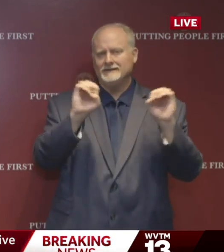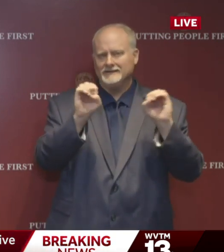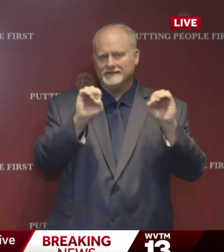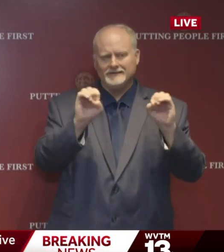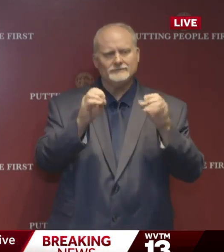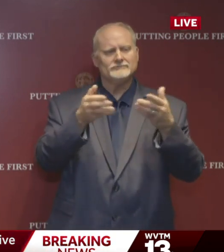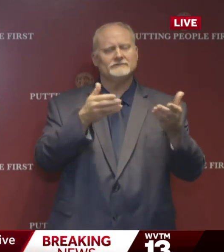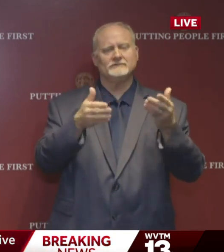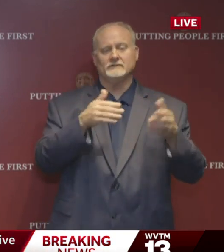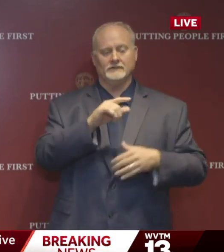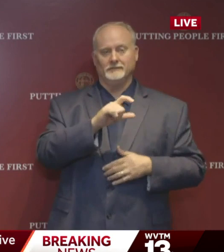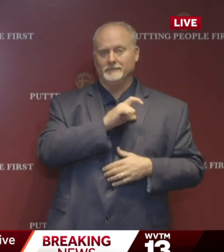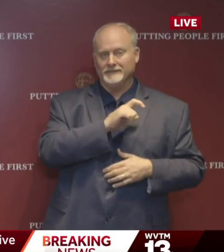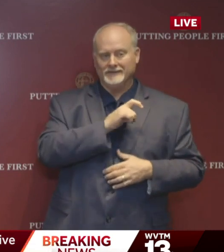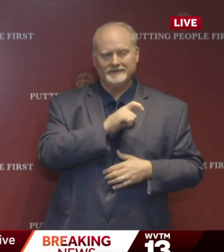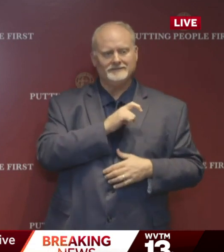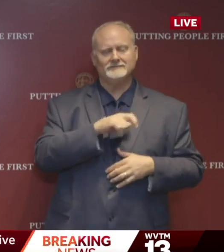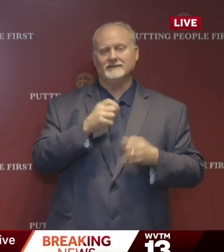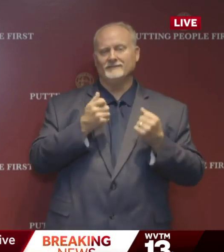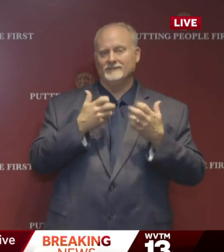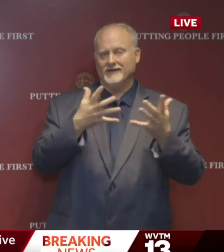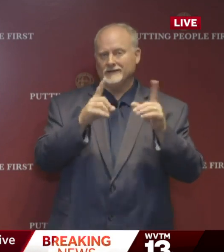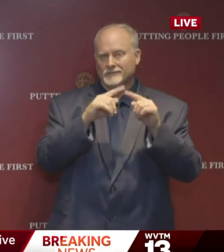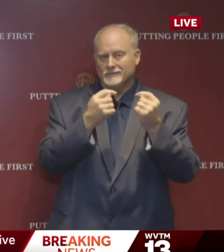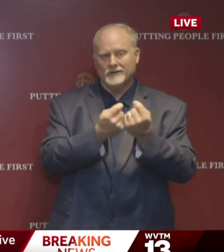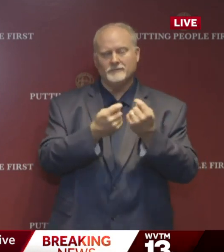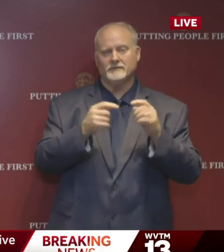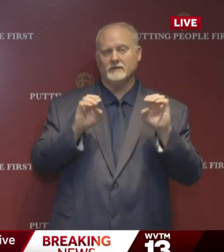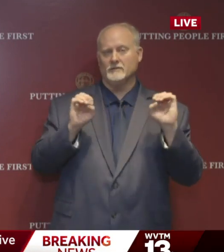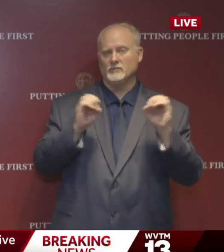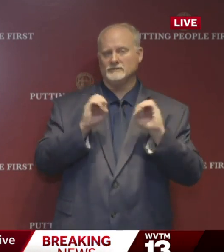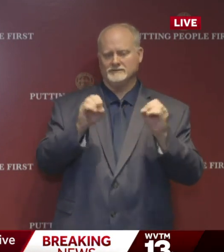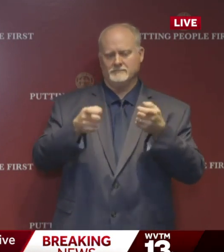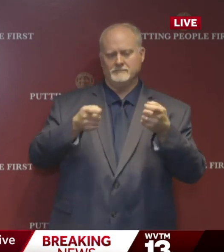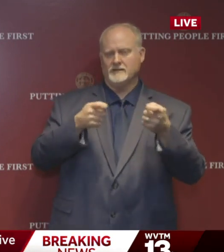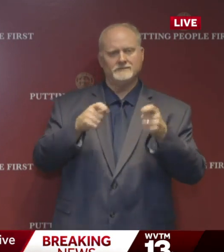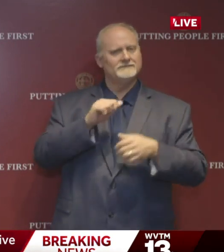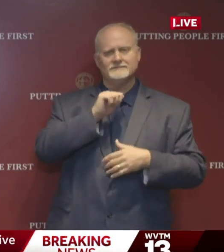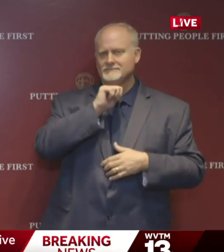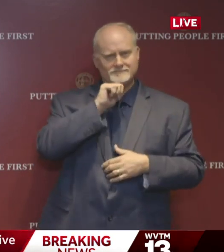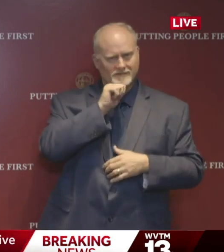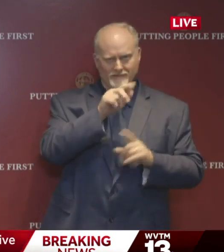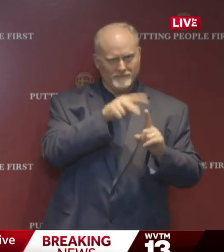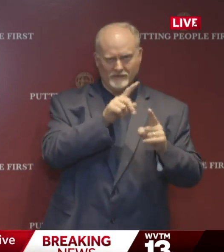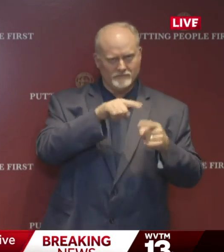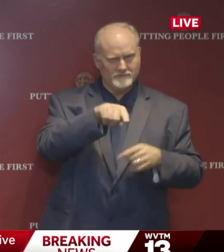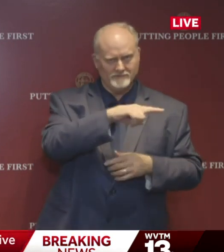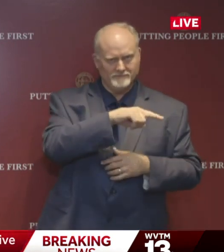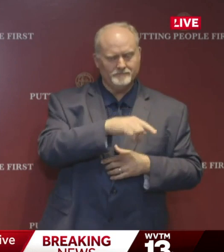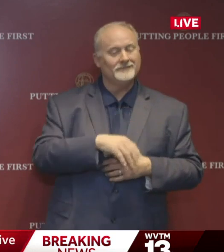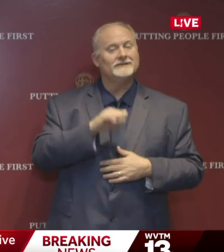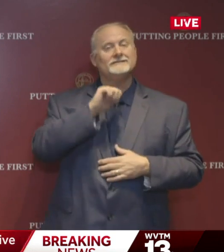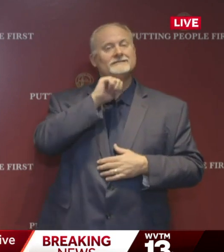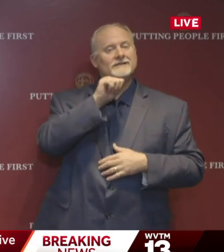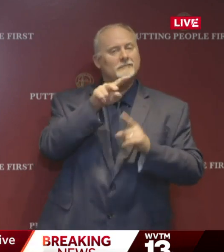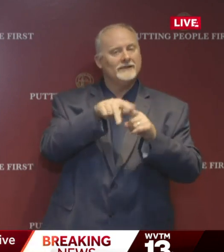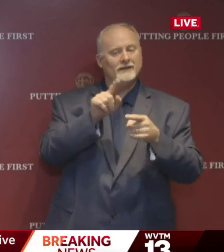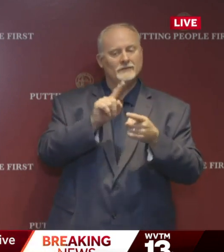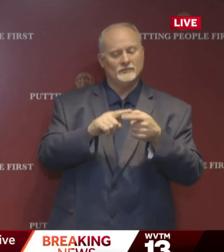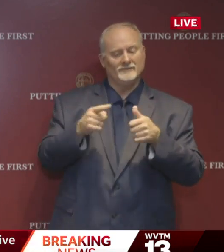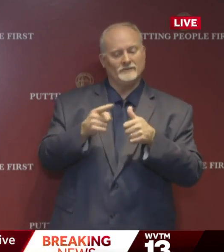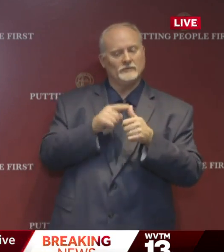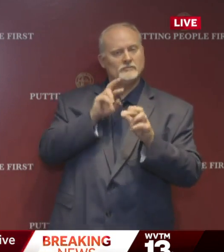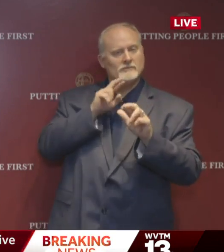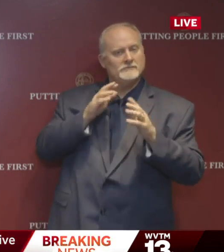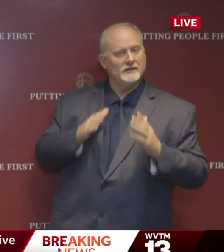enforcement, fire and rescue, and emergency management. It does not apply to first responders,